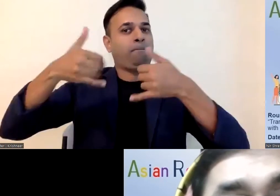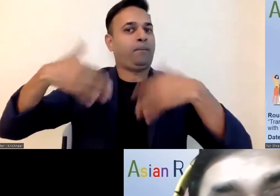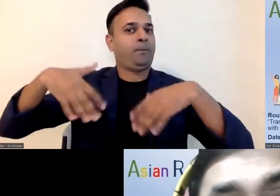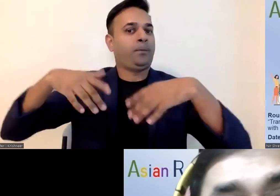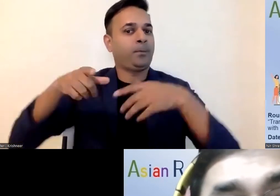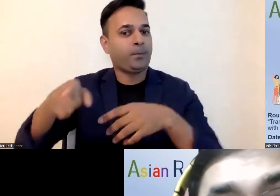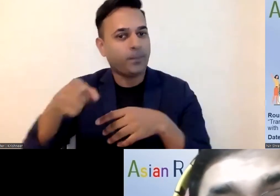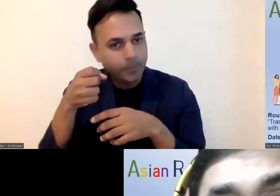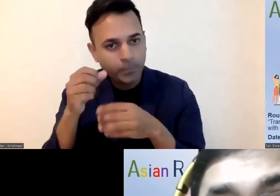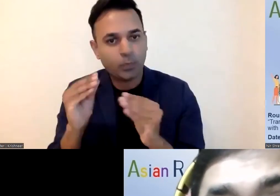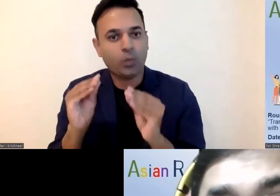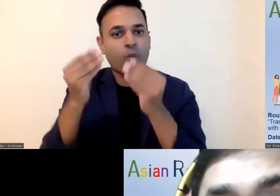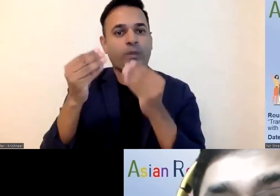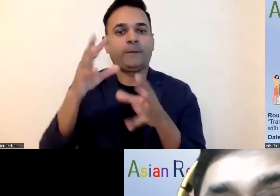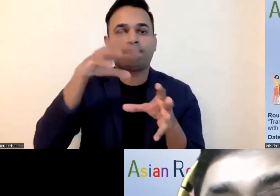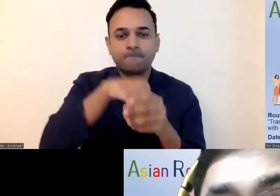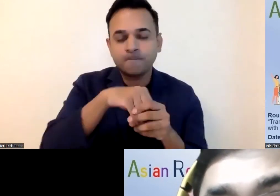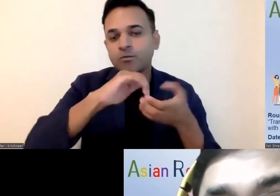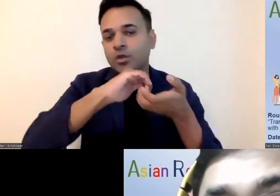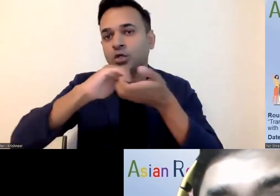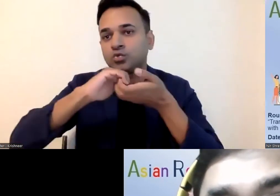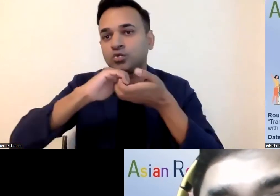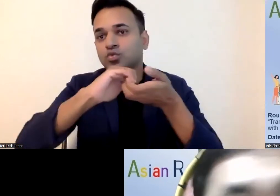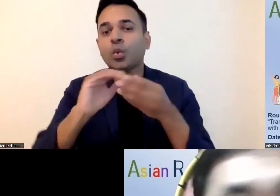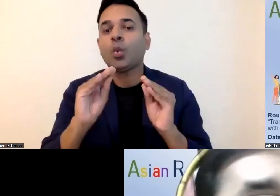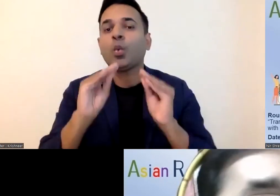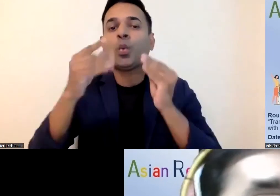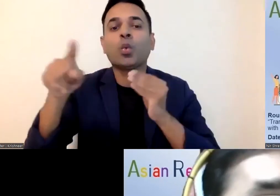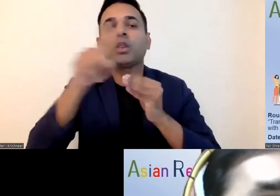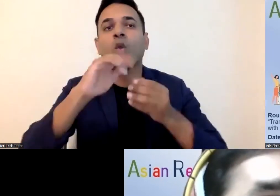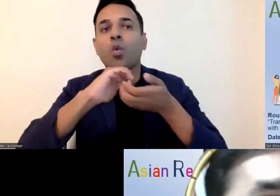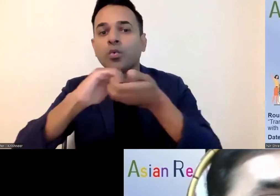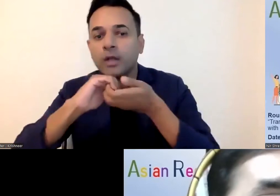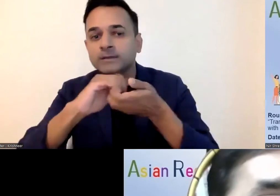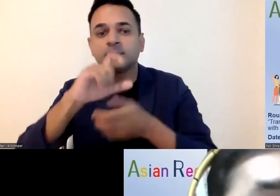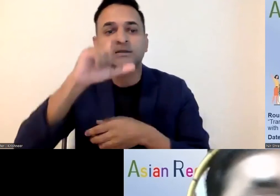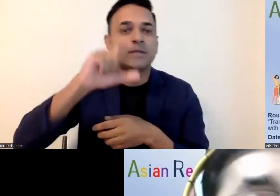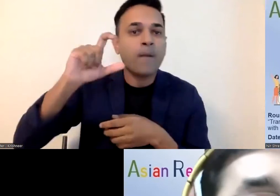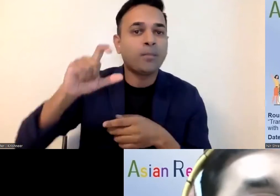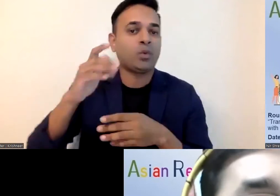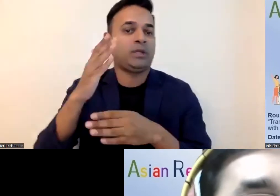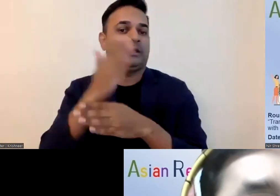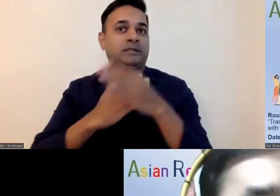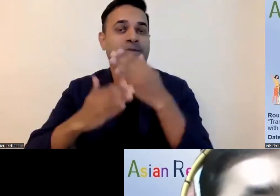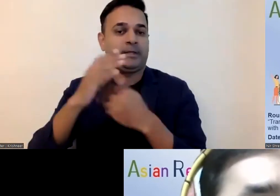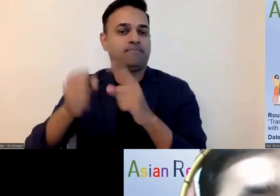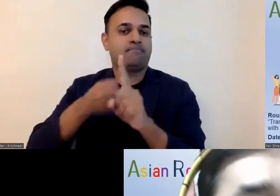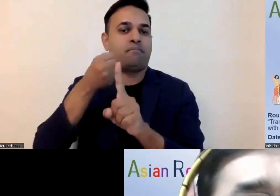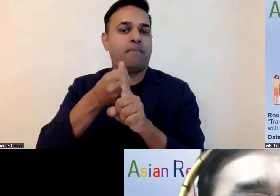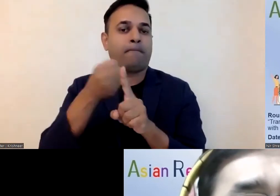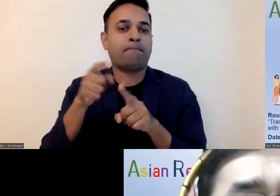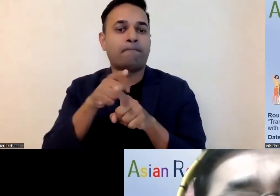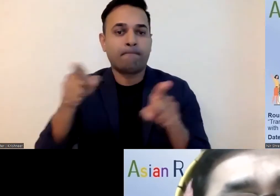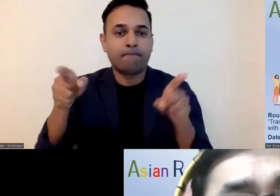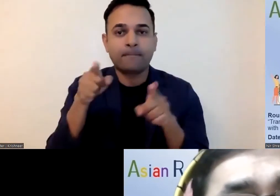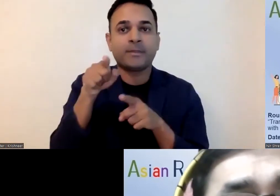volunteer in the campaign run by unb nepal and un dp nepal uh un dp nepal